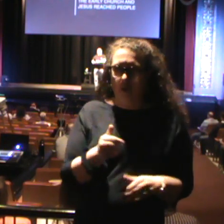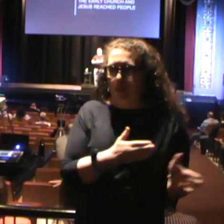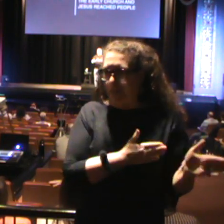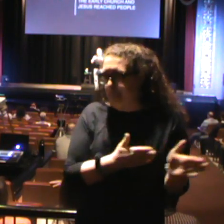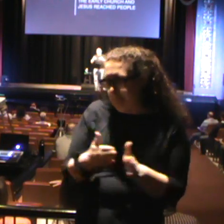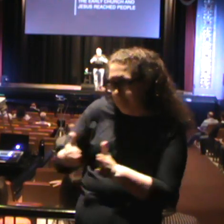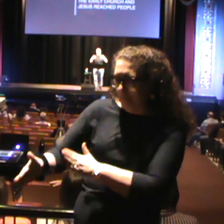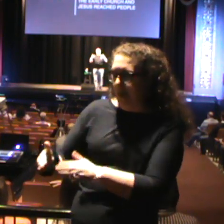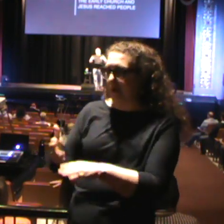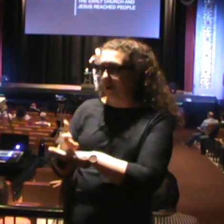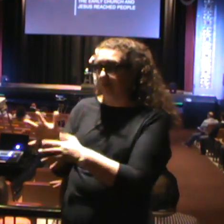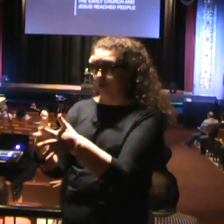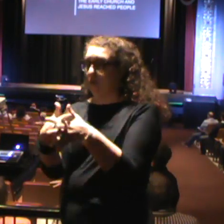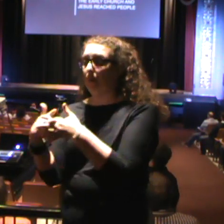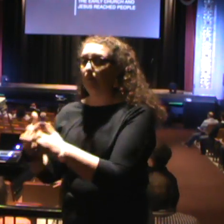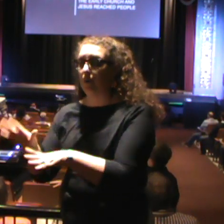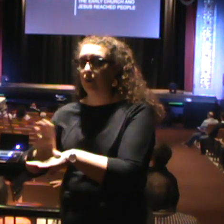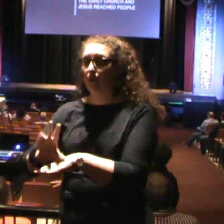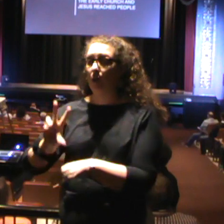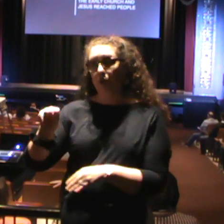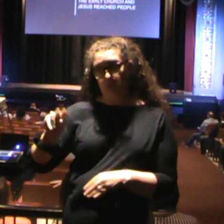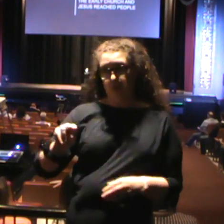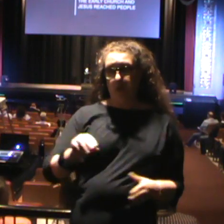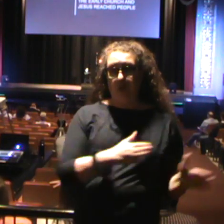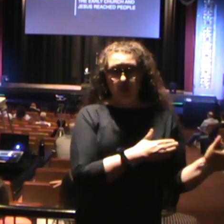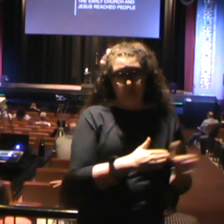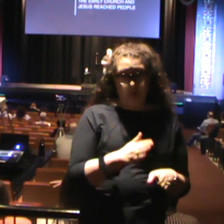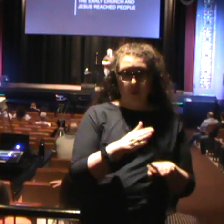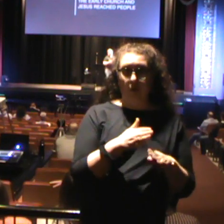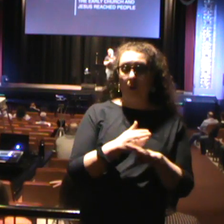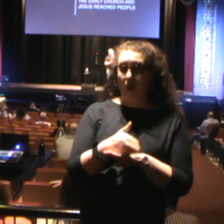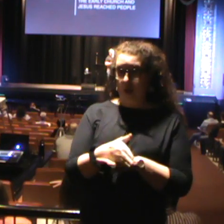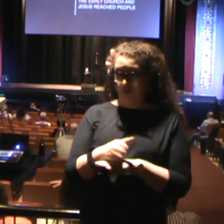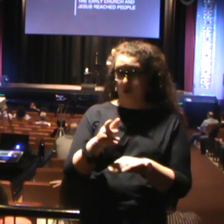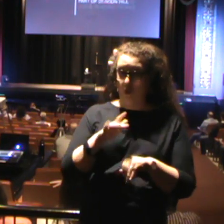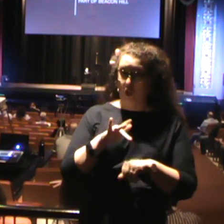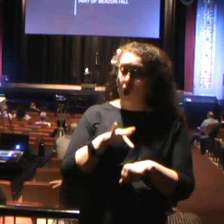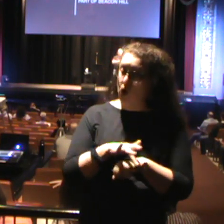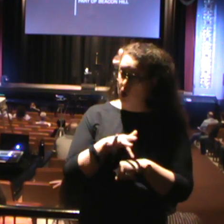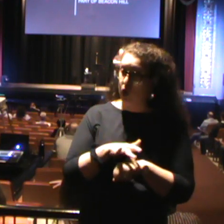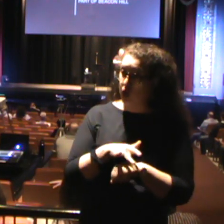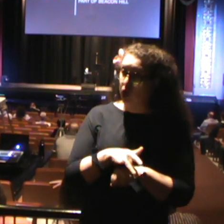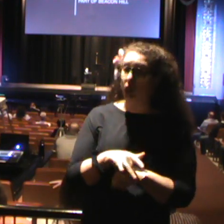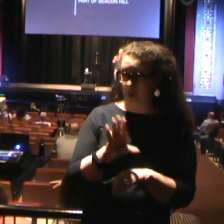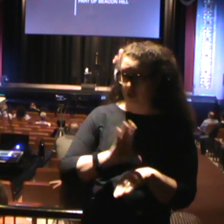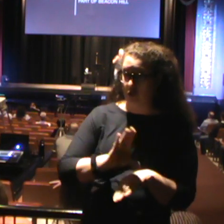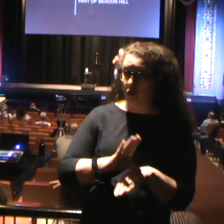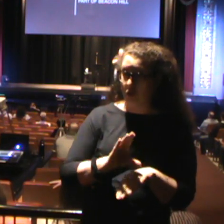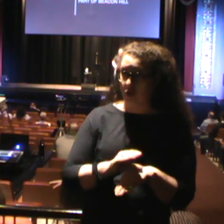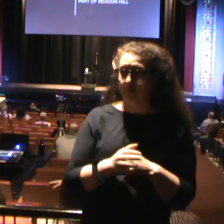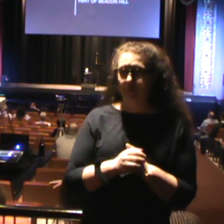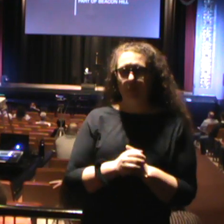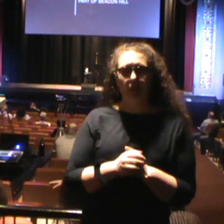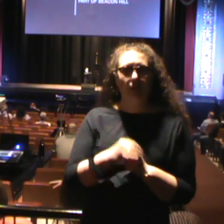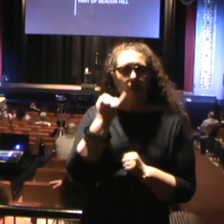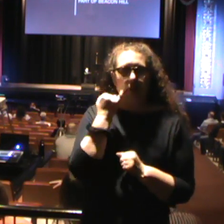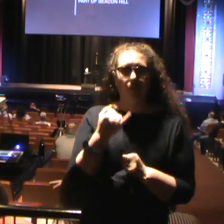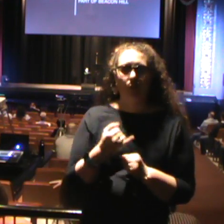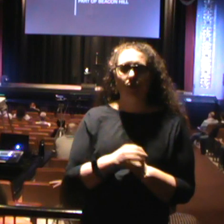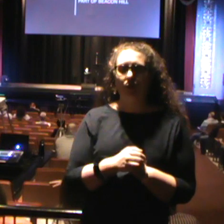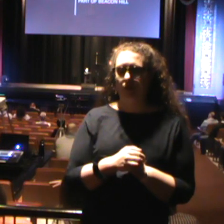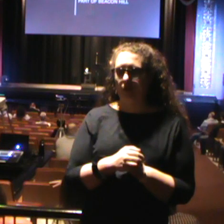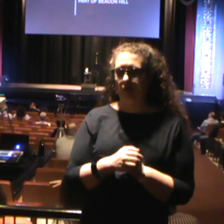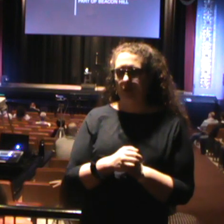church. It is designed after the early church. If you've been here any length of time, or if you're checking out Beacon Hill,